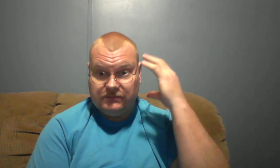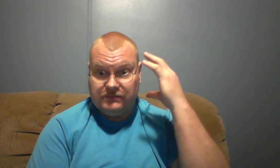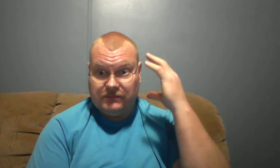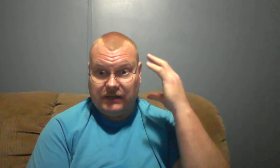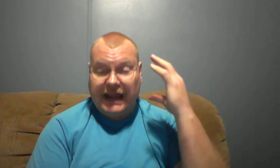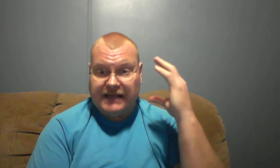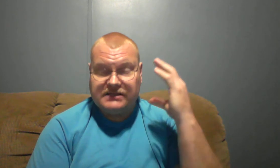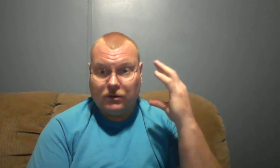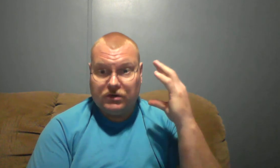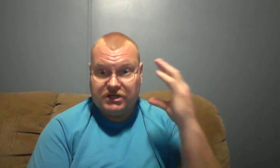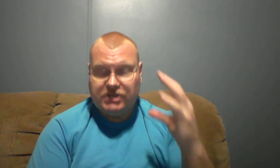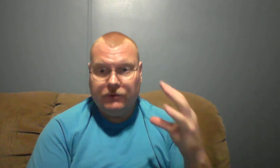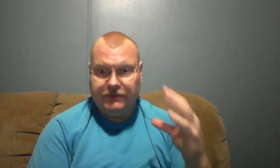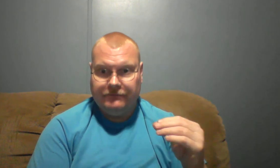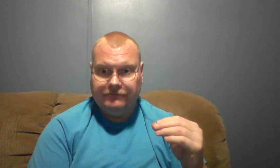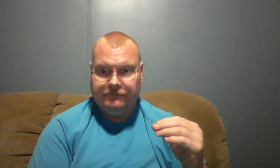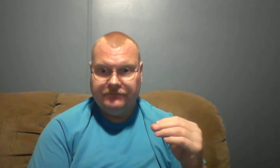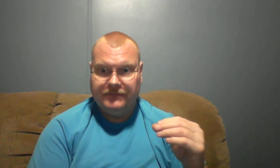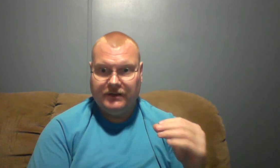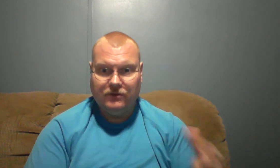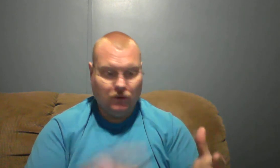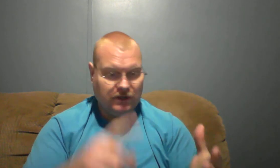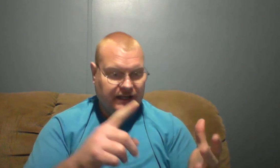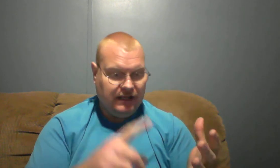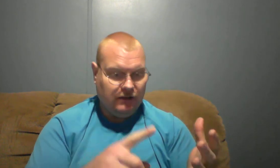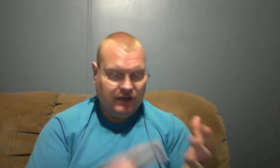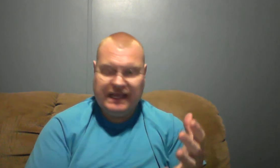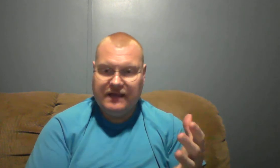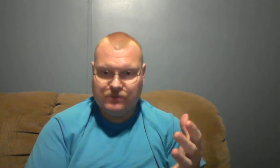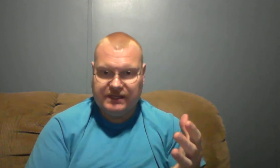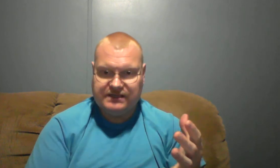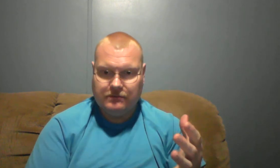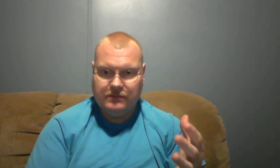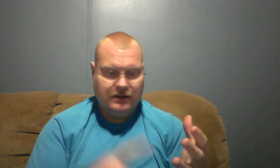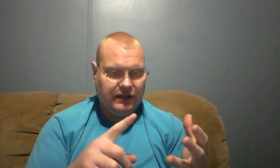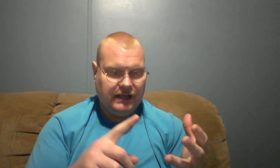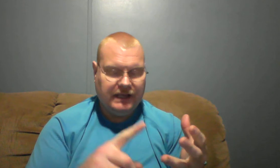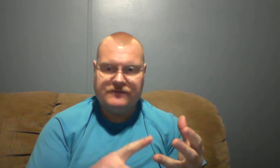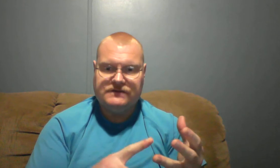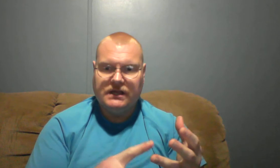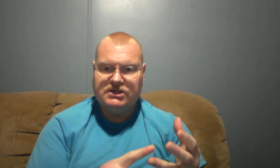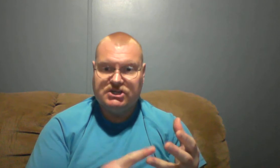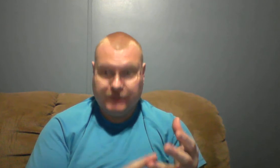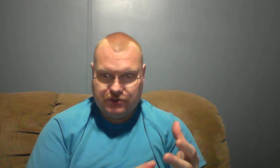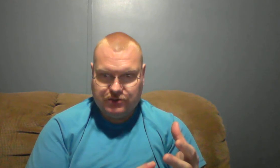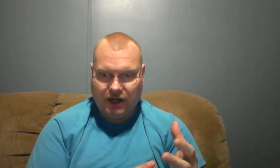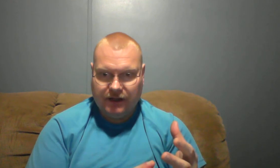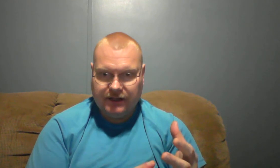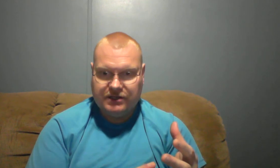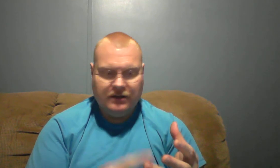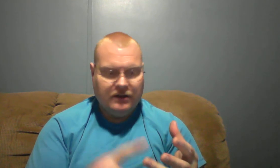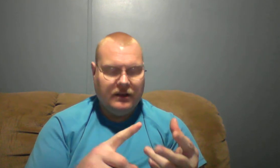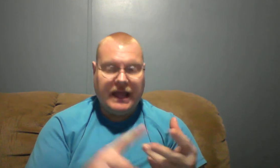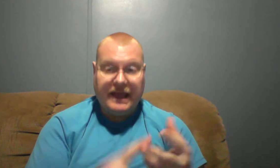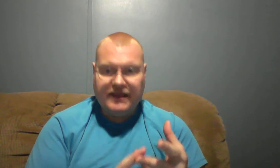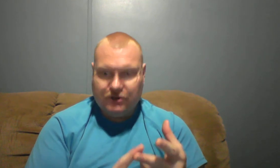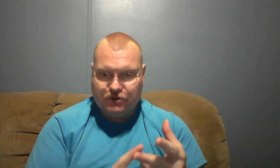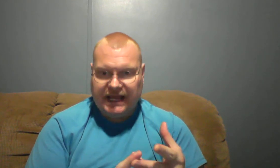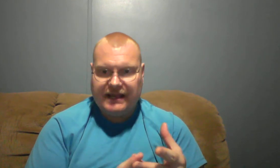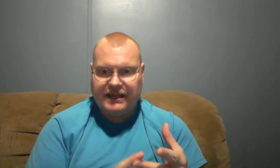and ask the Lord to show them Lord gives wisdom he gives spiritual knowledge and the understanding to